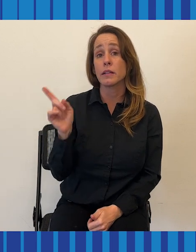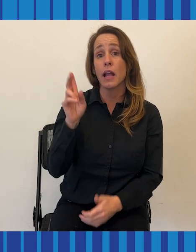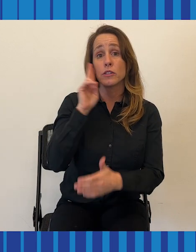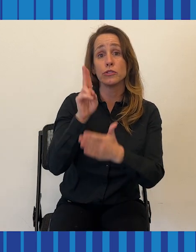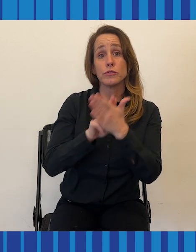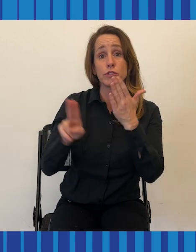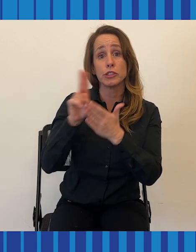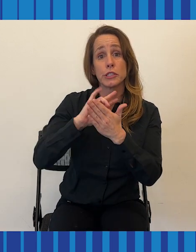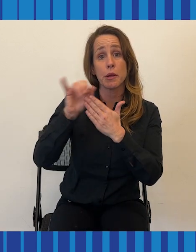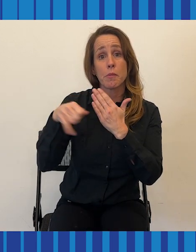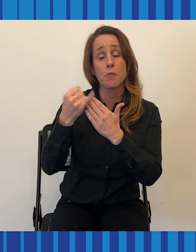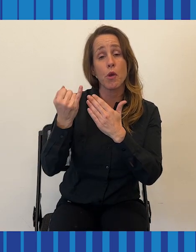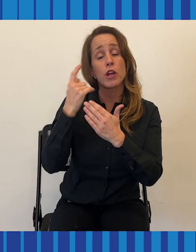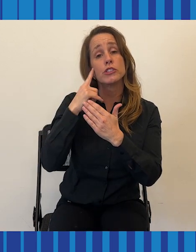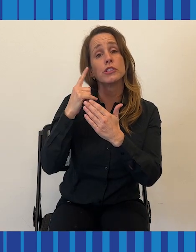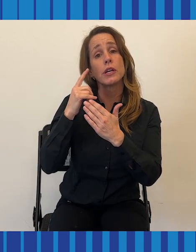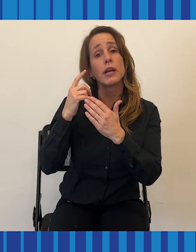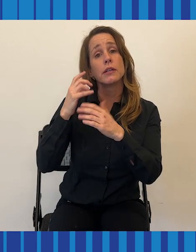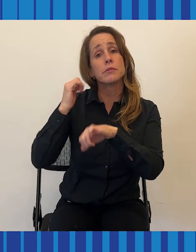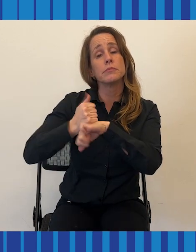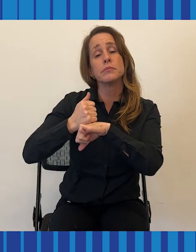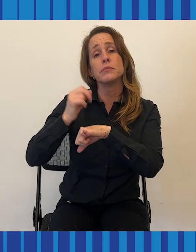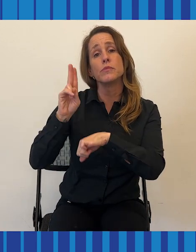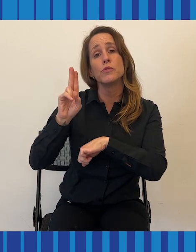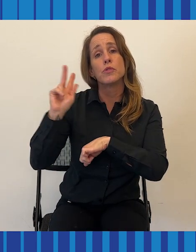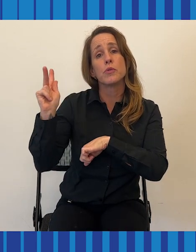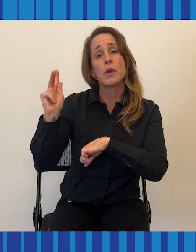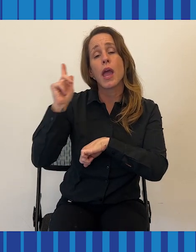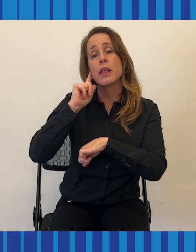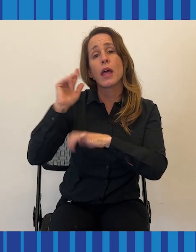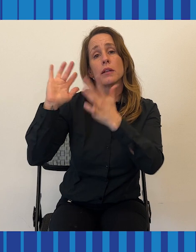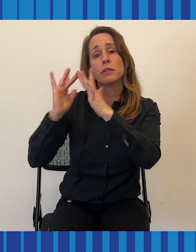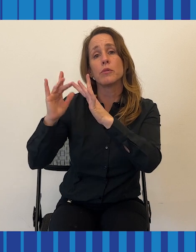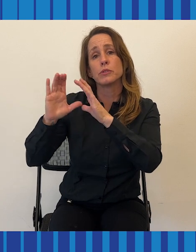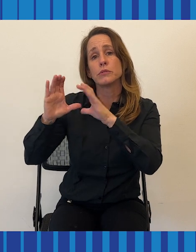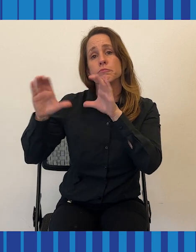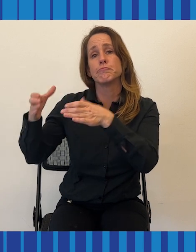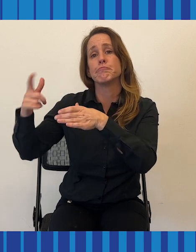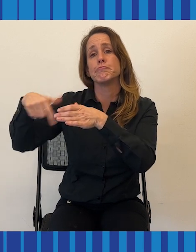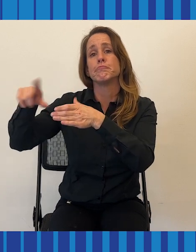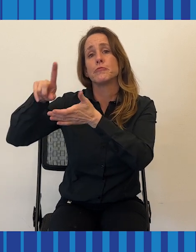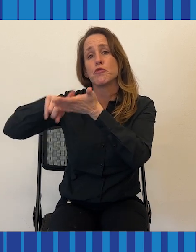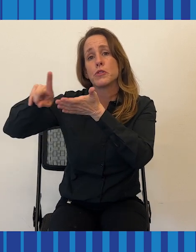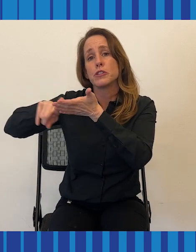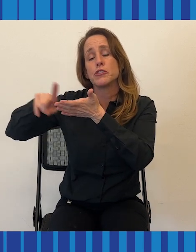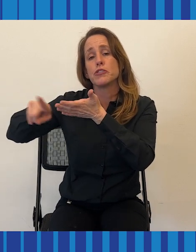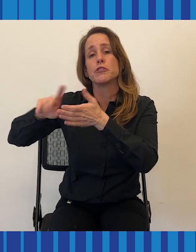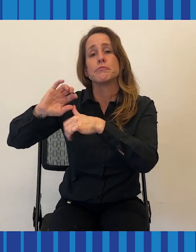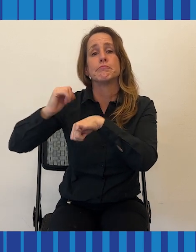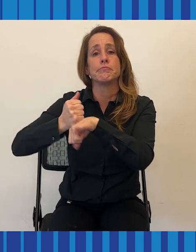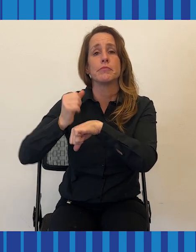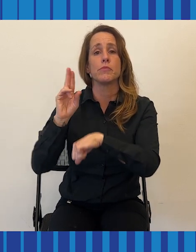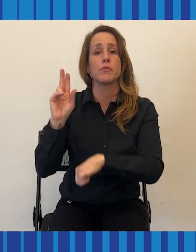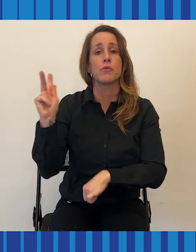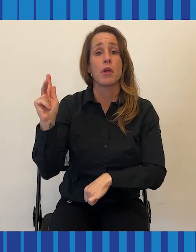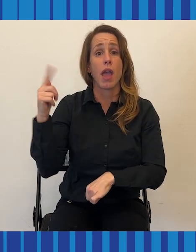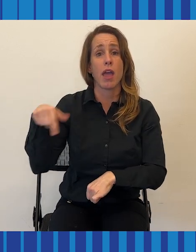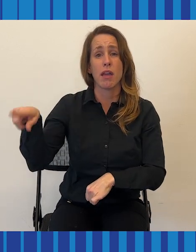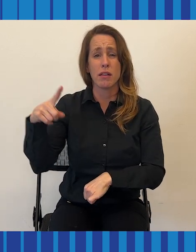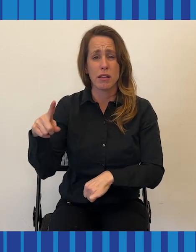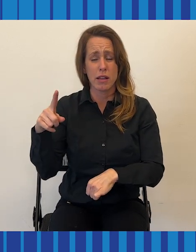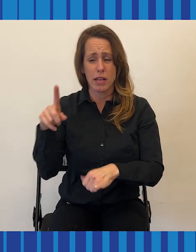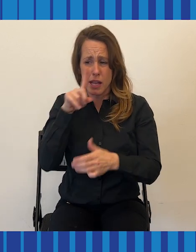The Aural Diversity Project, based out of the UK, is a network of researchers and artists who explore hearing differences in humans,